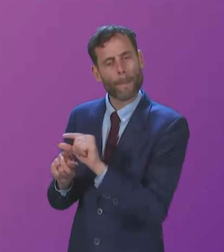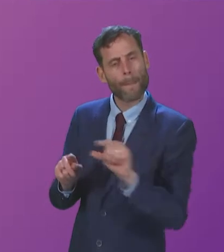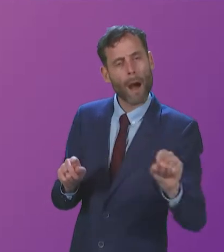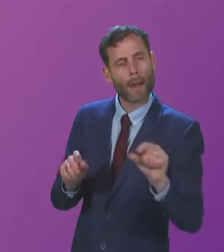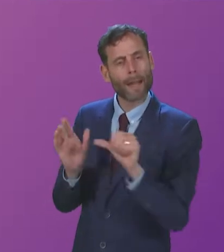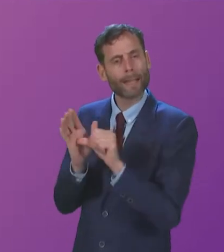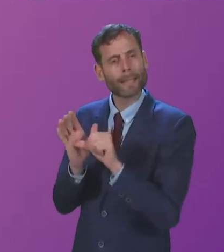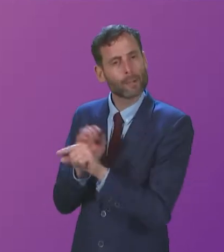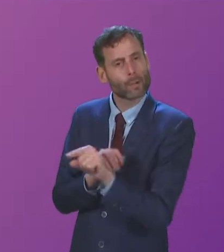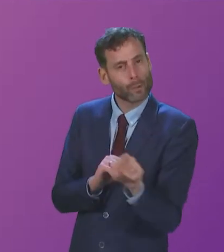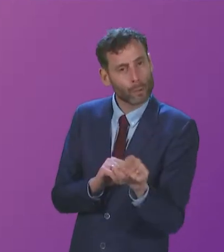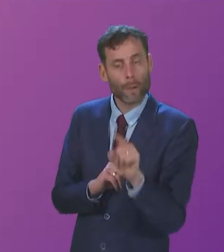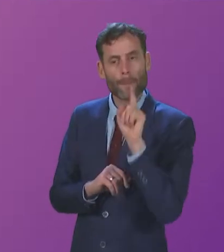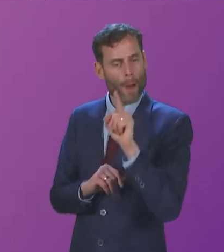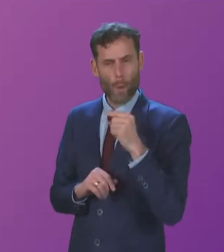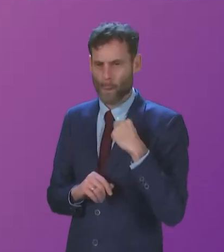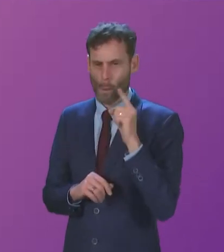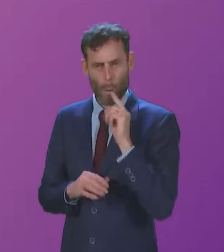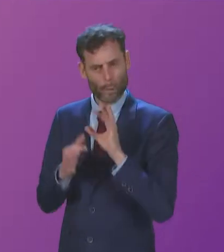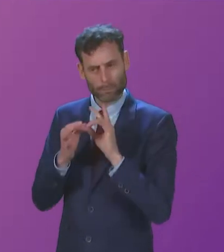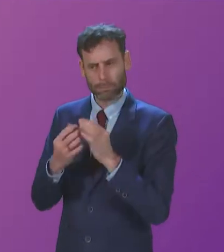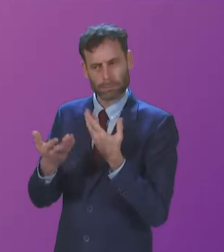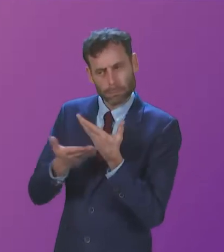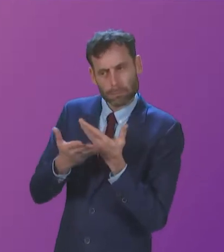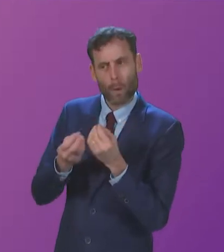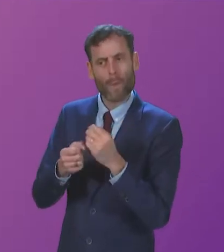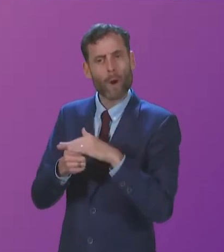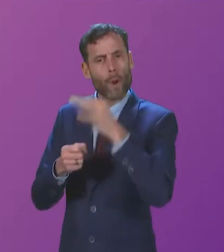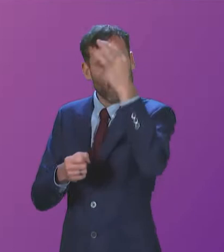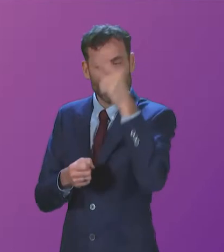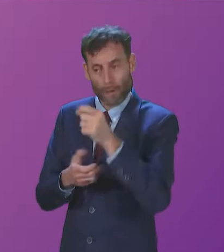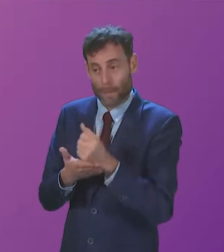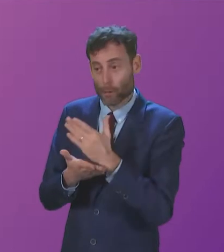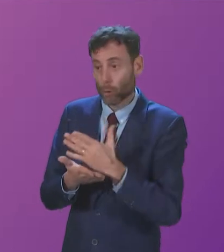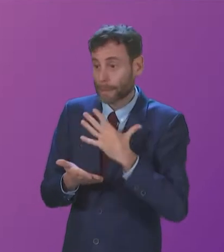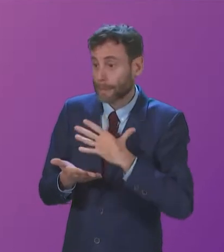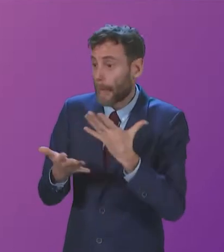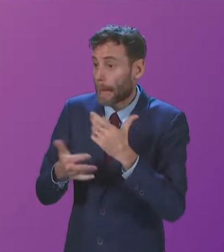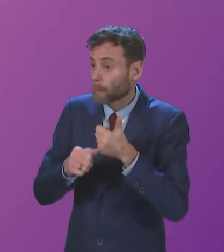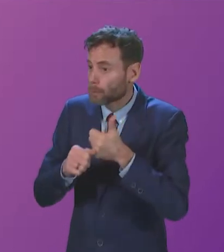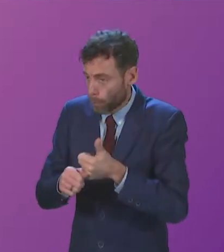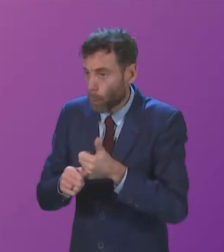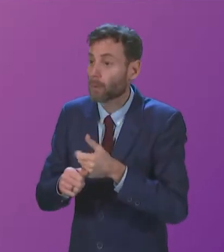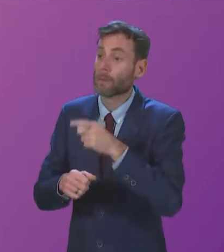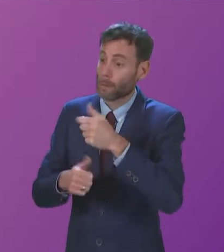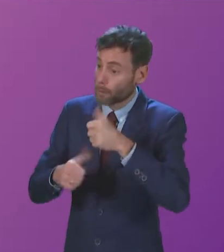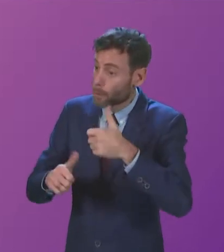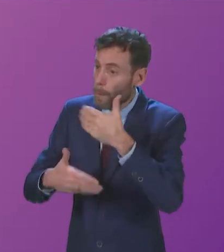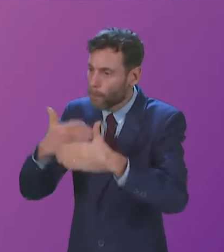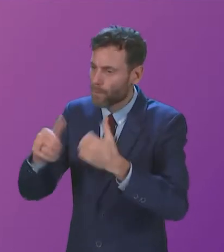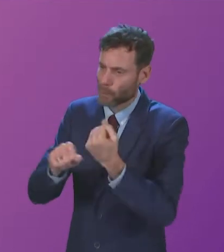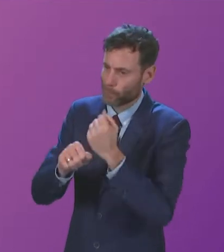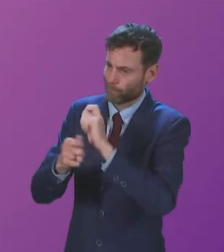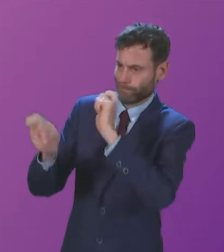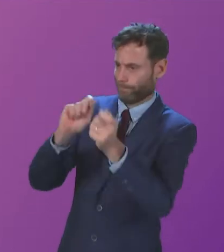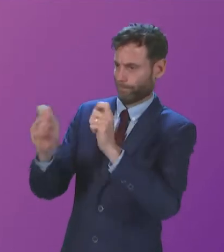course, keep in very close contact still with the local authorities to ensure that work is being undertaken and continues to be